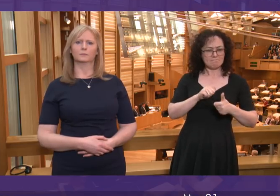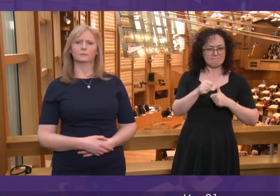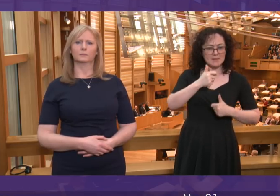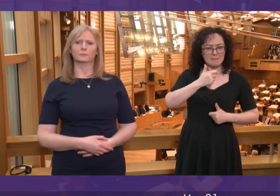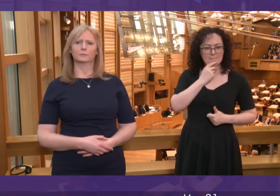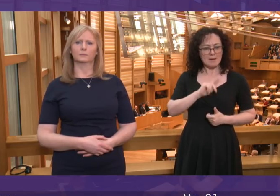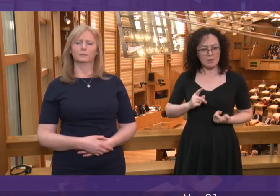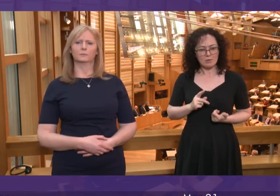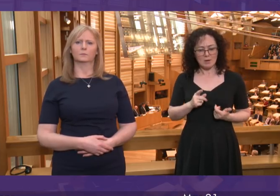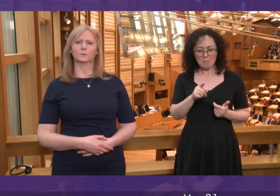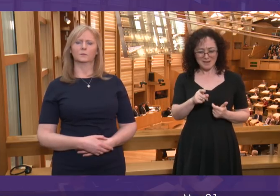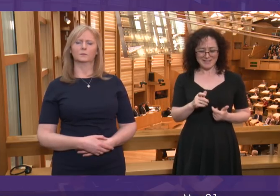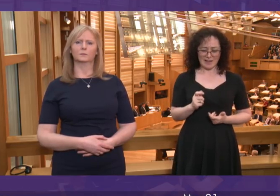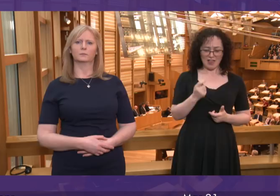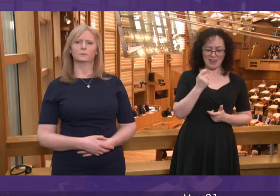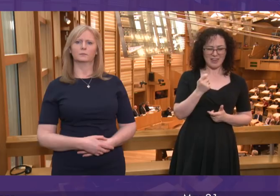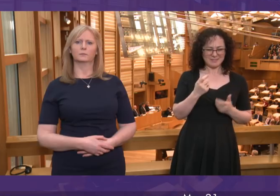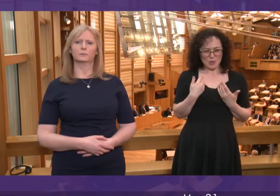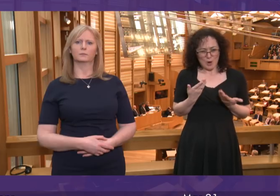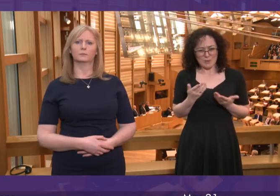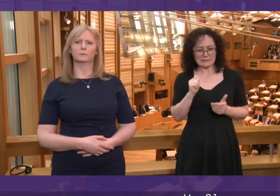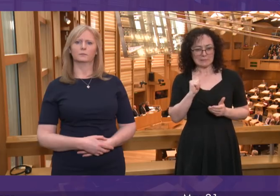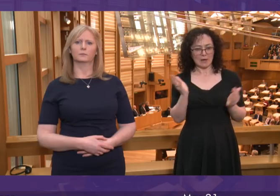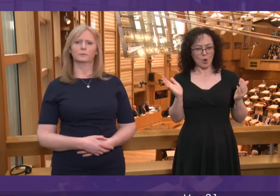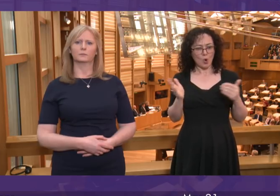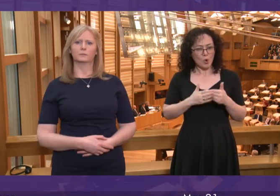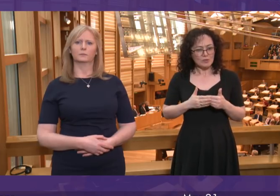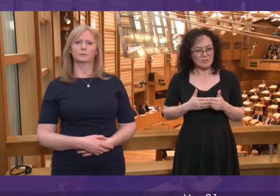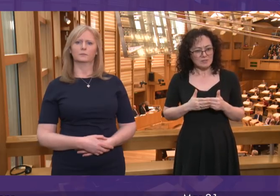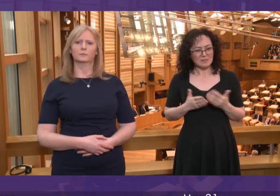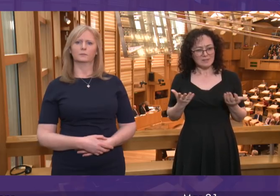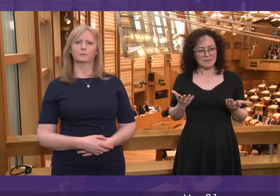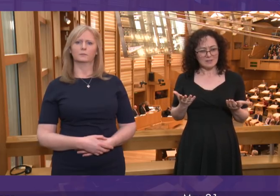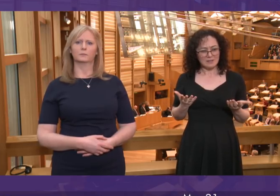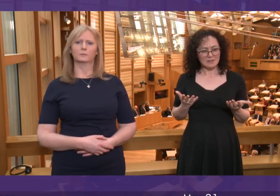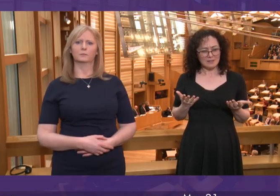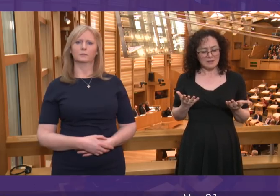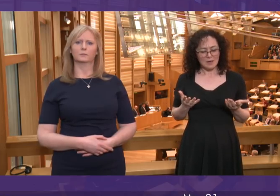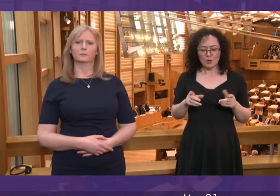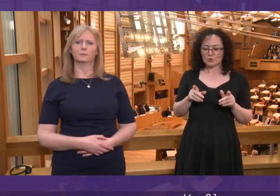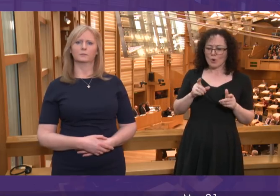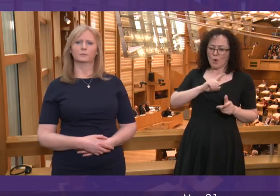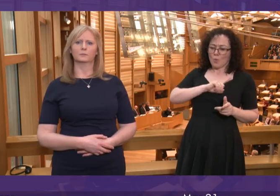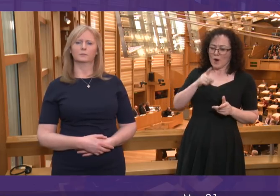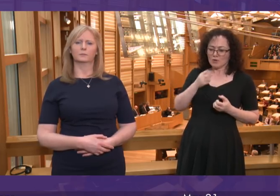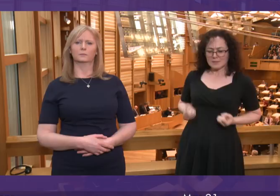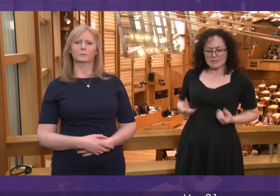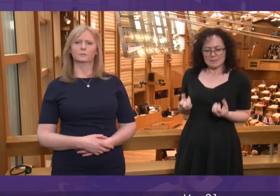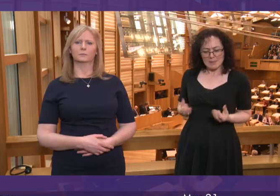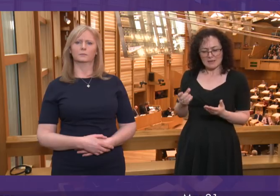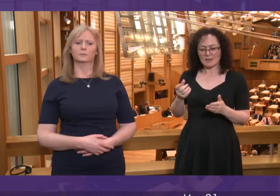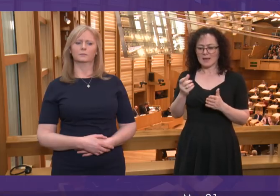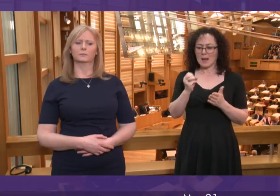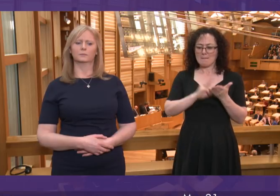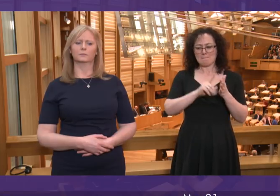spending millions of the pounds we do spend on methadone programmes and successful projects like this are otherwise put at risk?